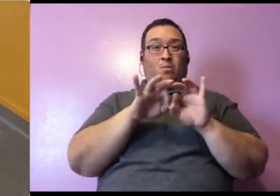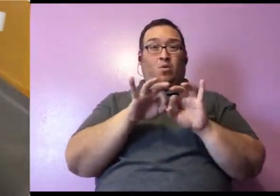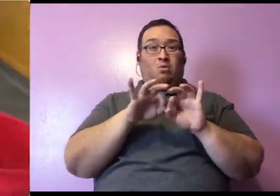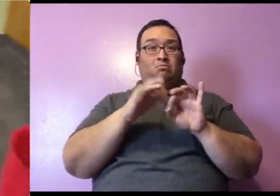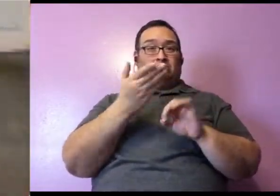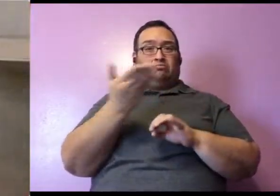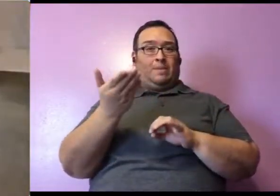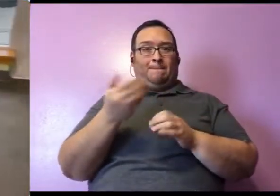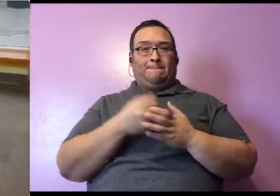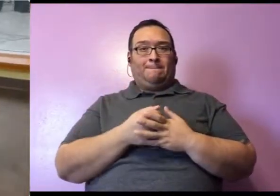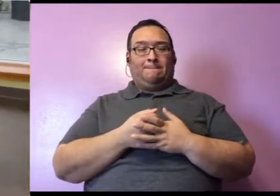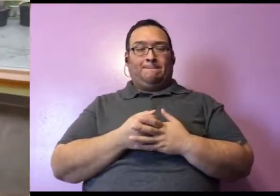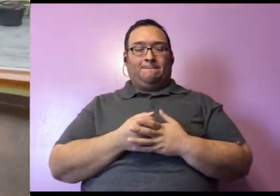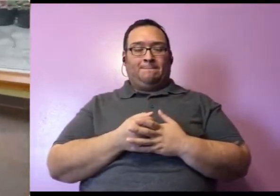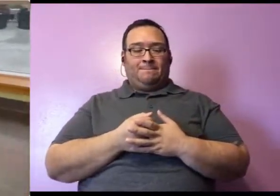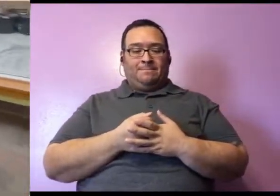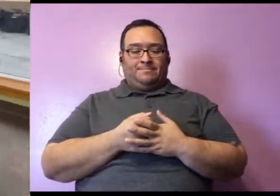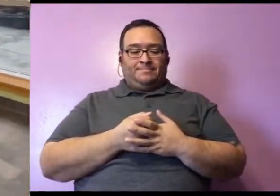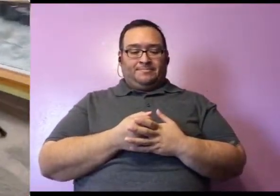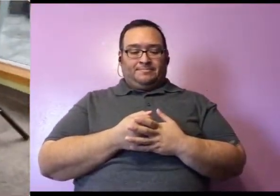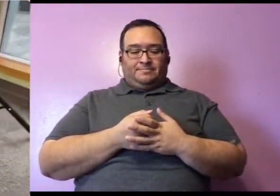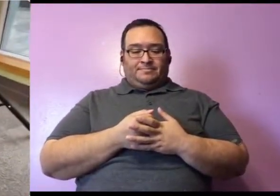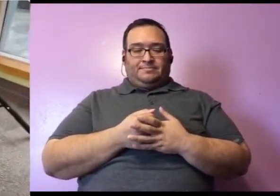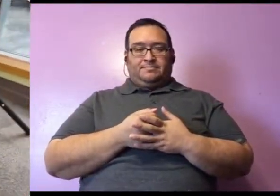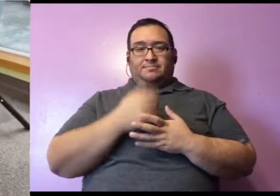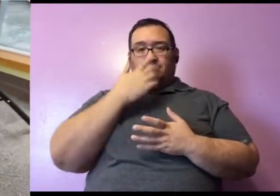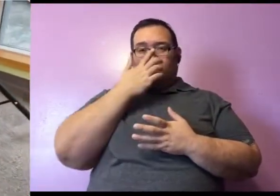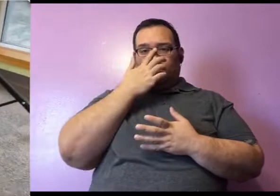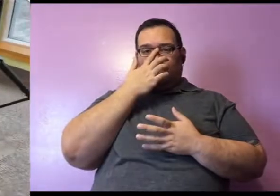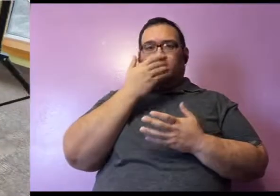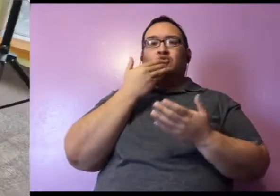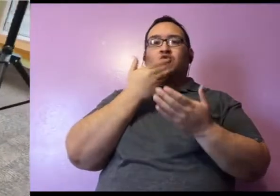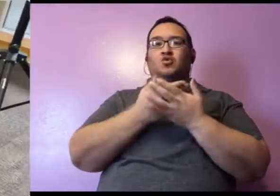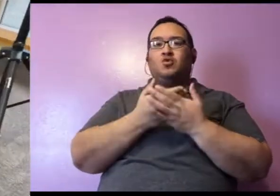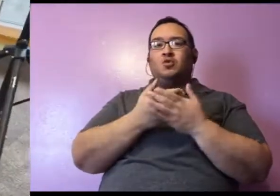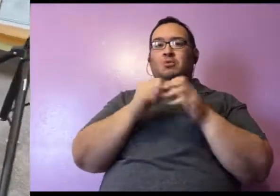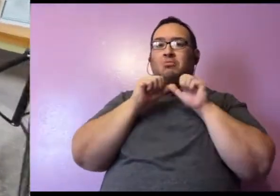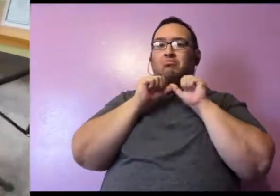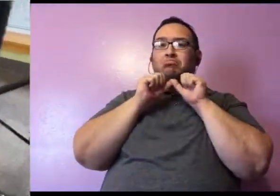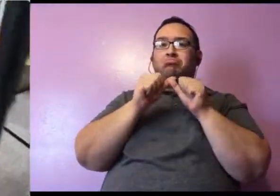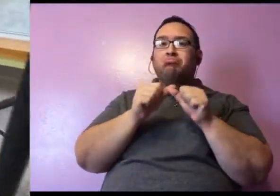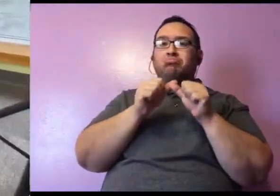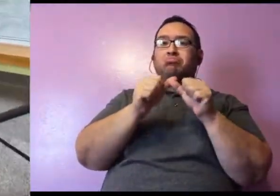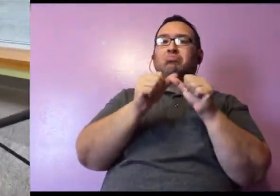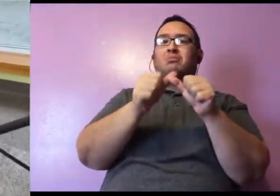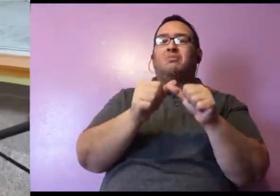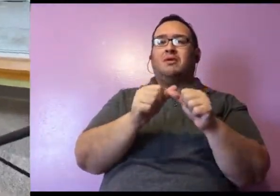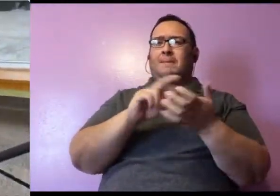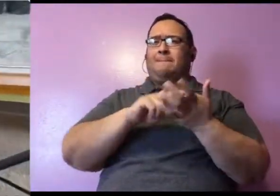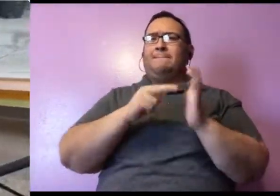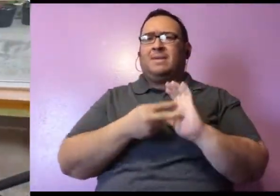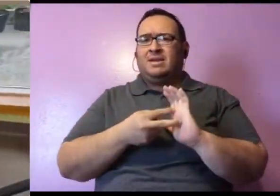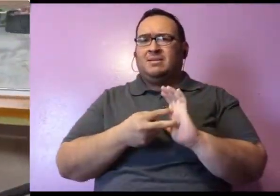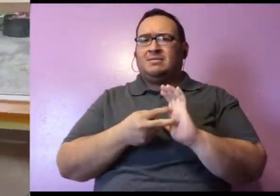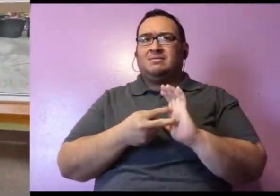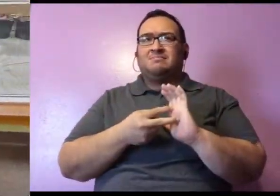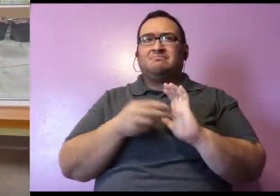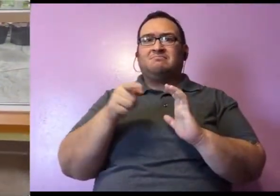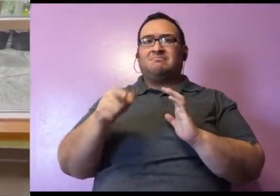Bearcats is good consistency, which means that she has to expect the same things